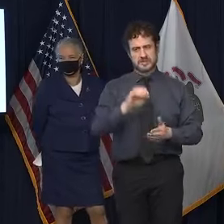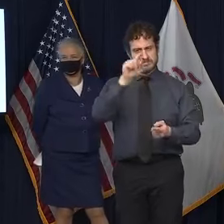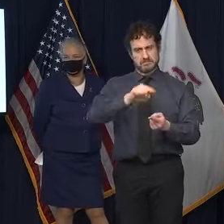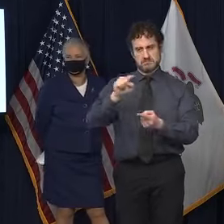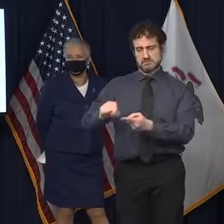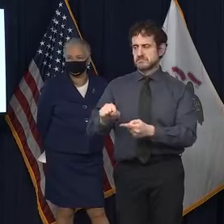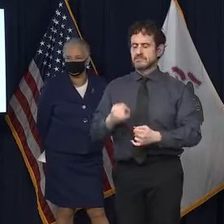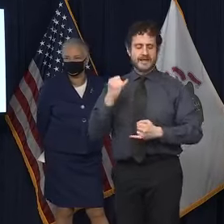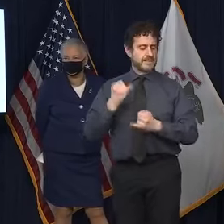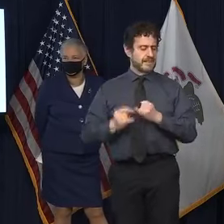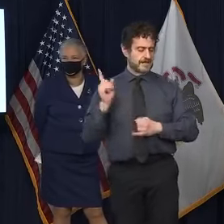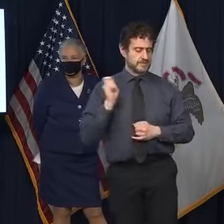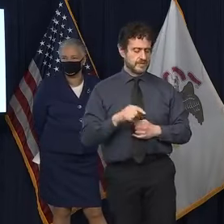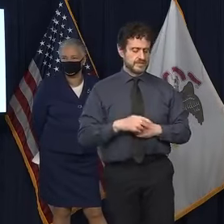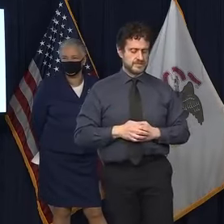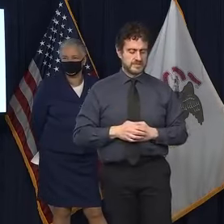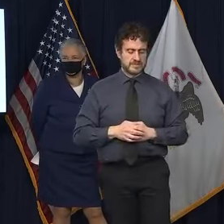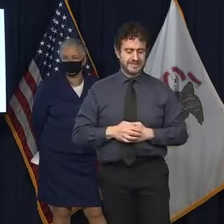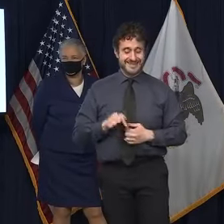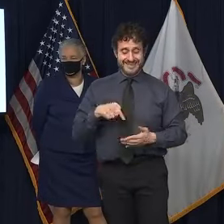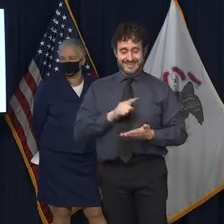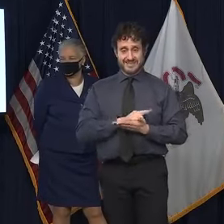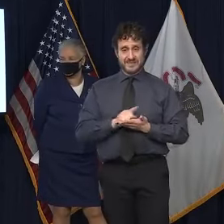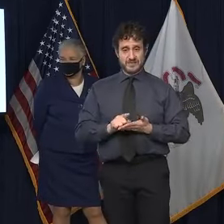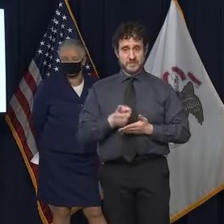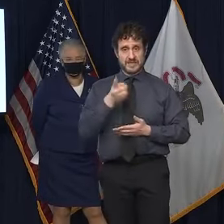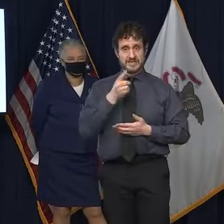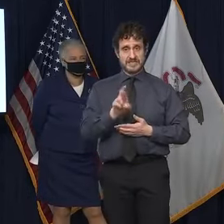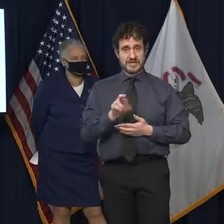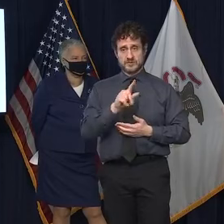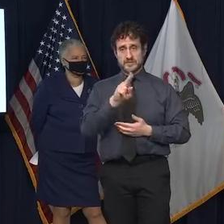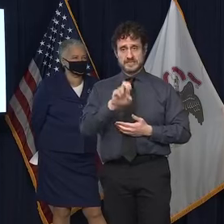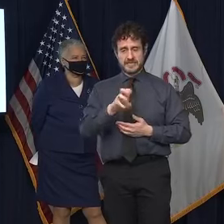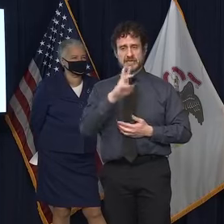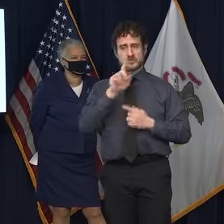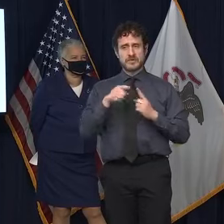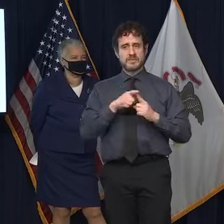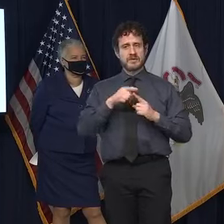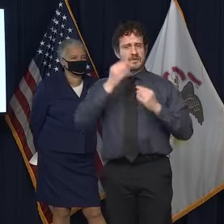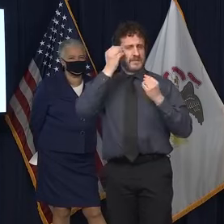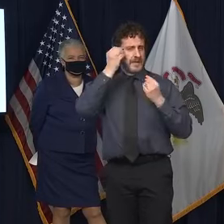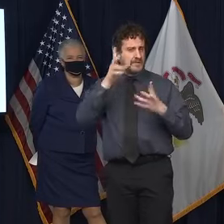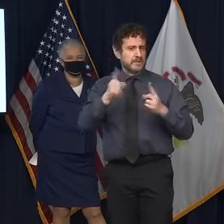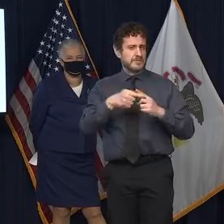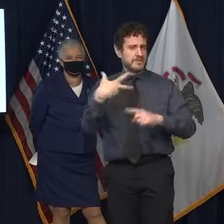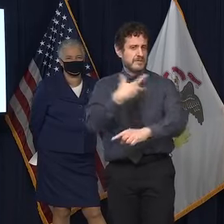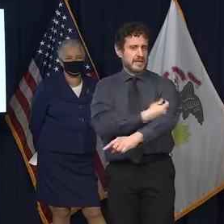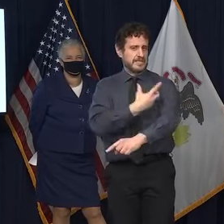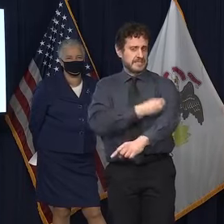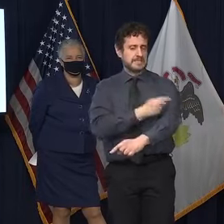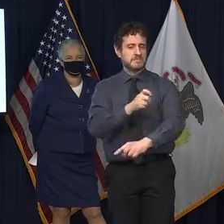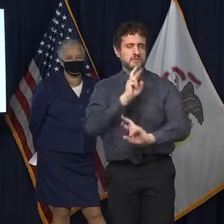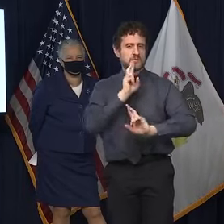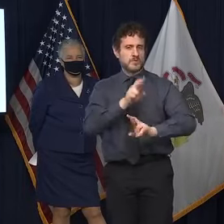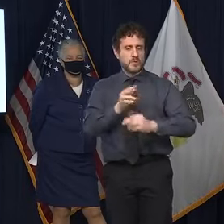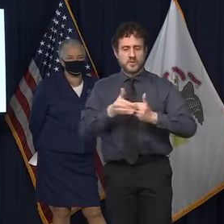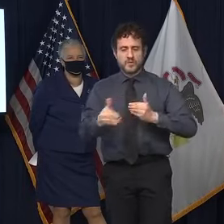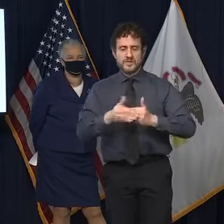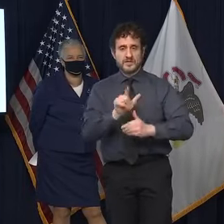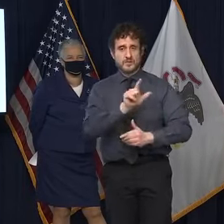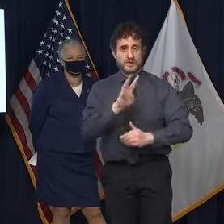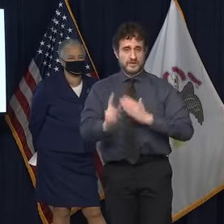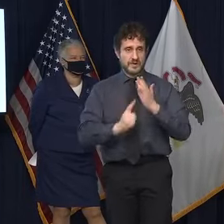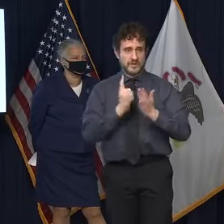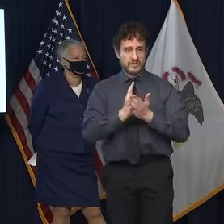our last one. Uh, earlier this week, Dr. Zika talked about all of the data on vaccinations that must be reported within 24 hours. Will